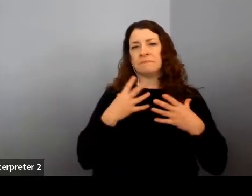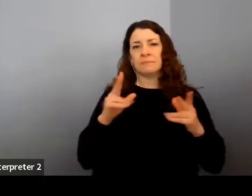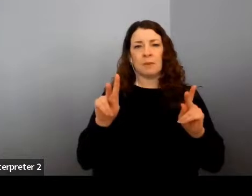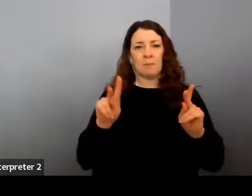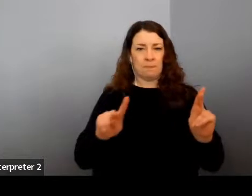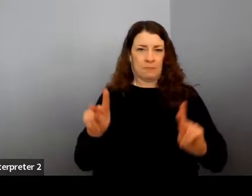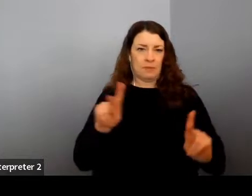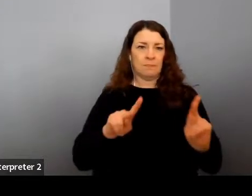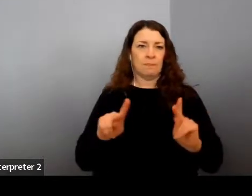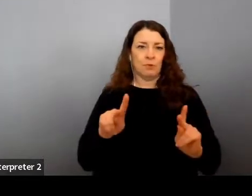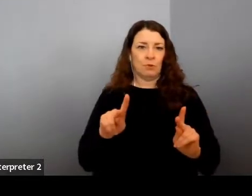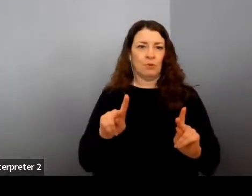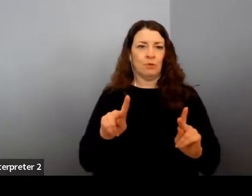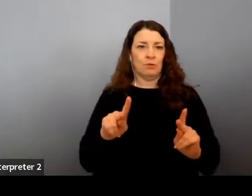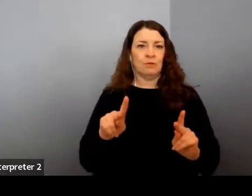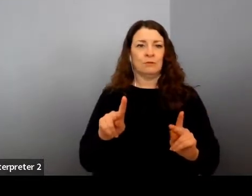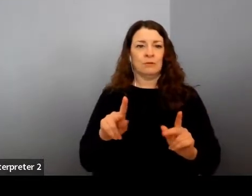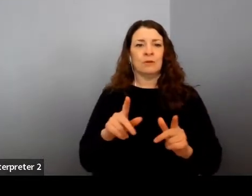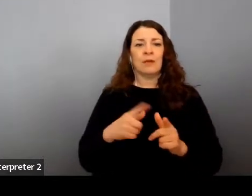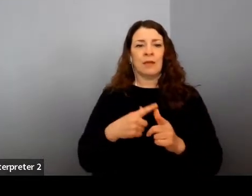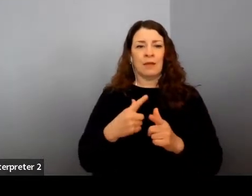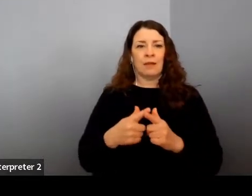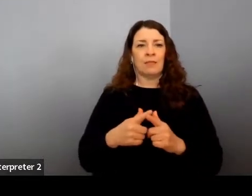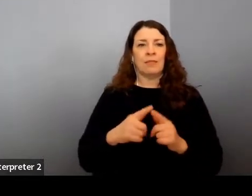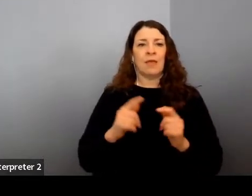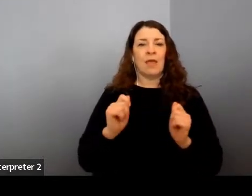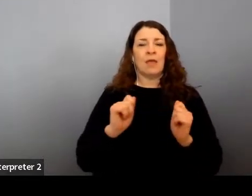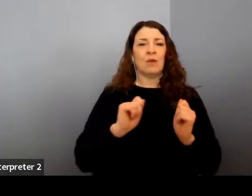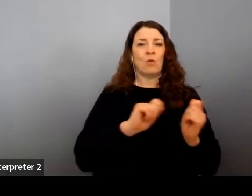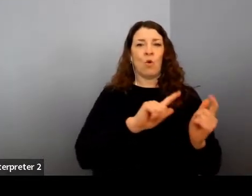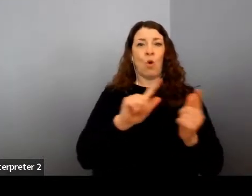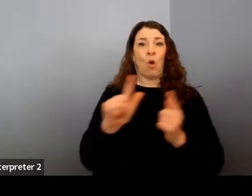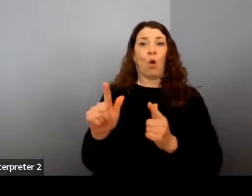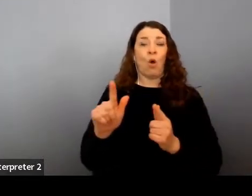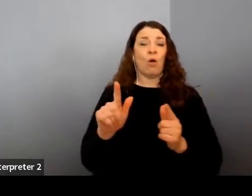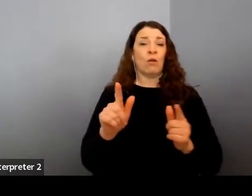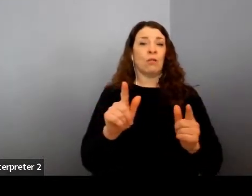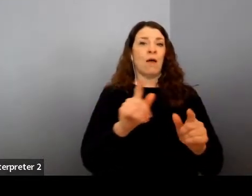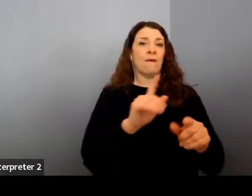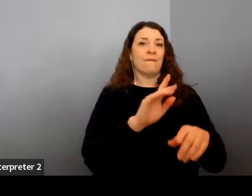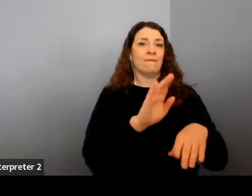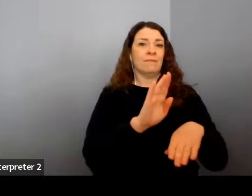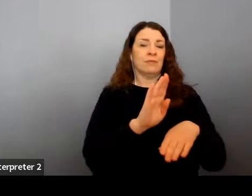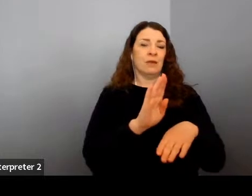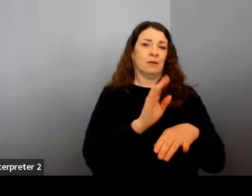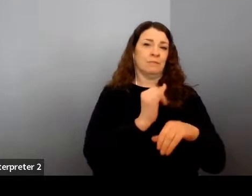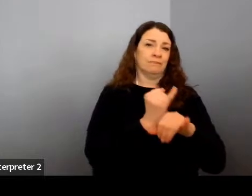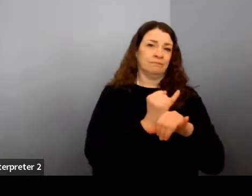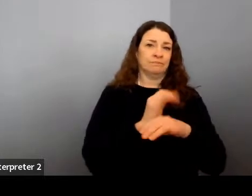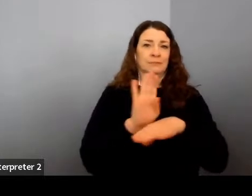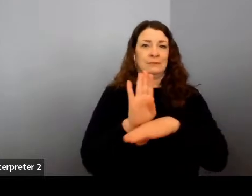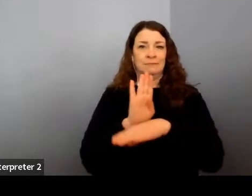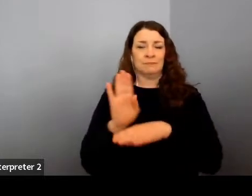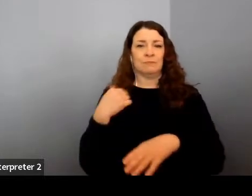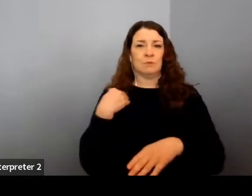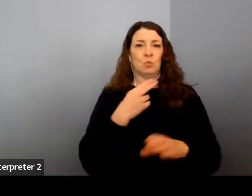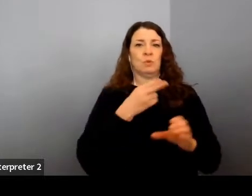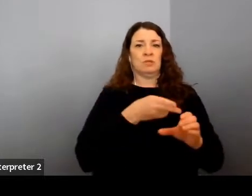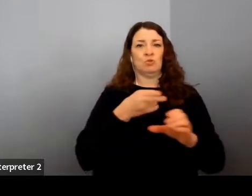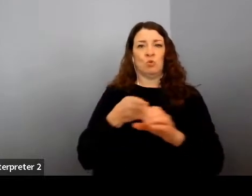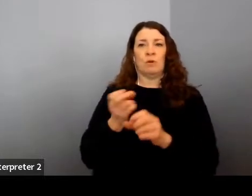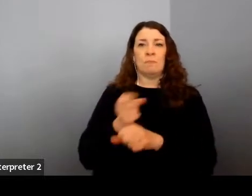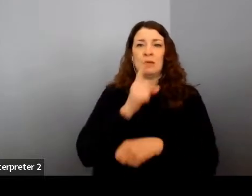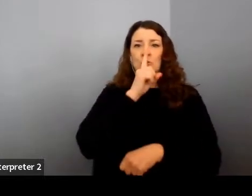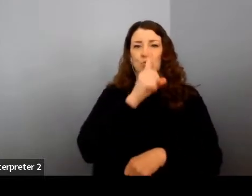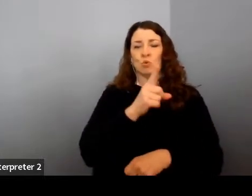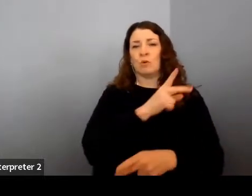someone. And then it's on all of the institutions that we join to make sure that the environment is great to keep that spark lit.